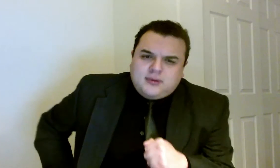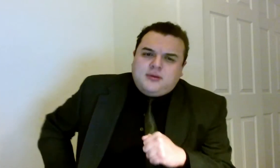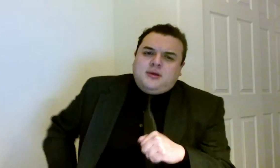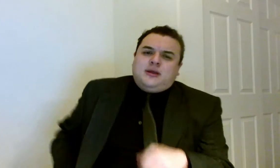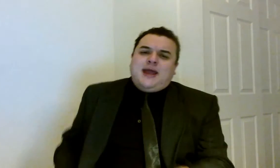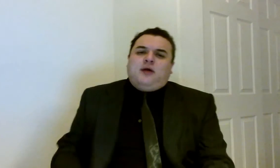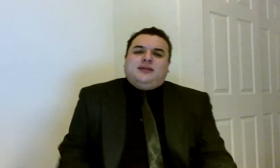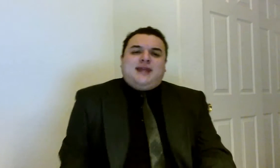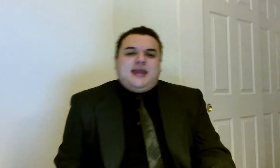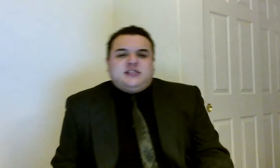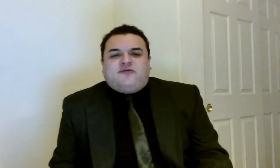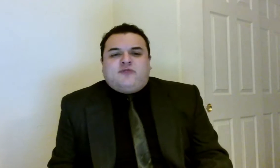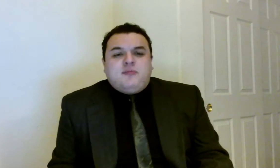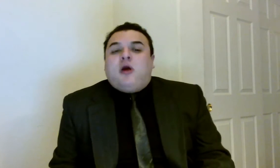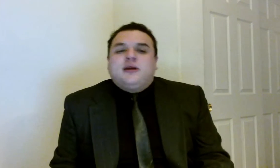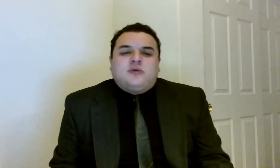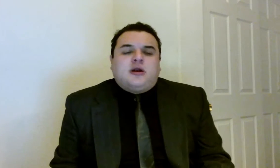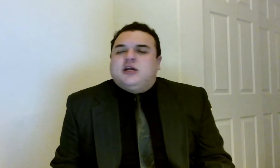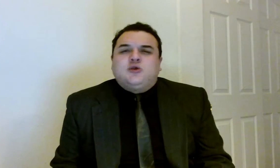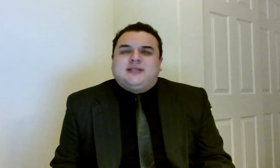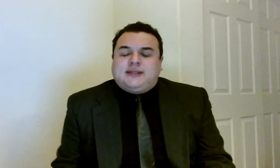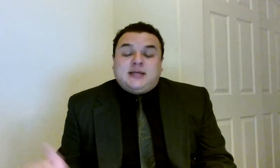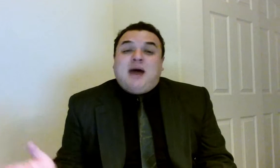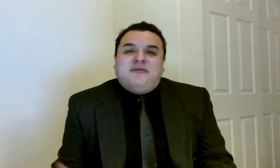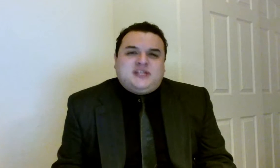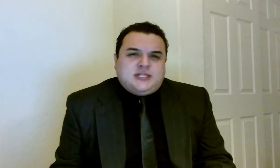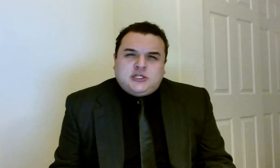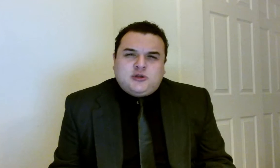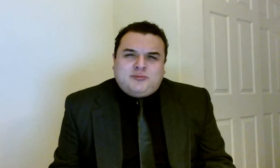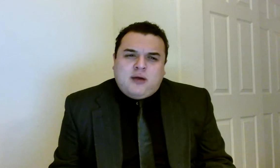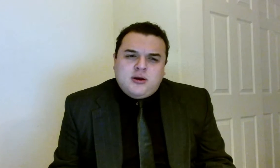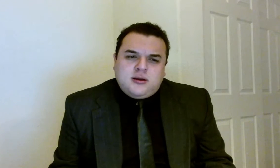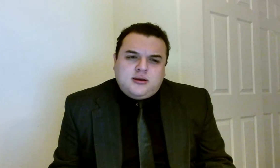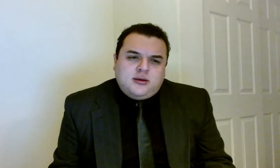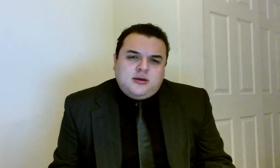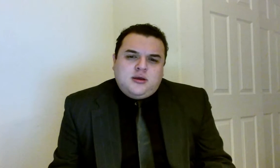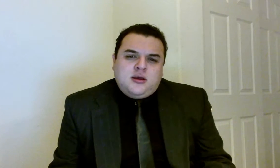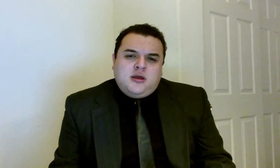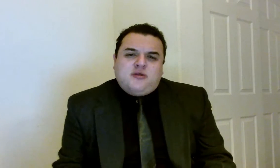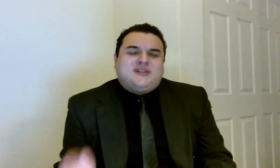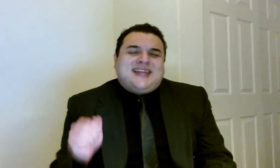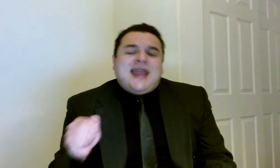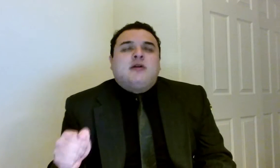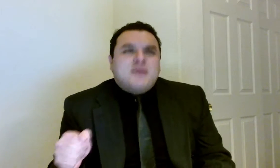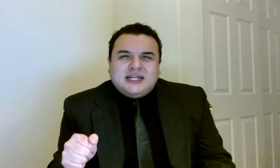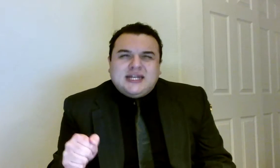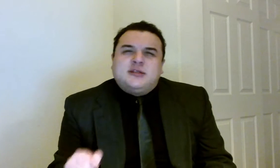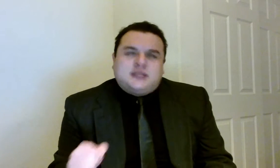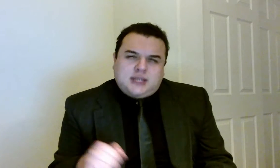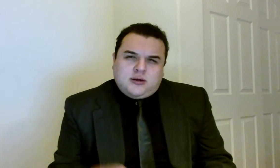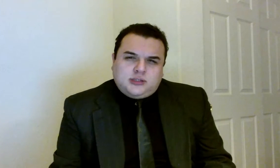Now, in the days of free market, when our country is at the top of its industrial power, there was accountability to the stockholder.